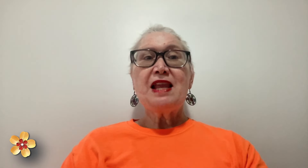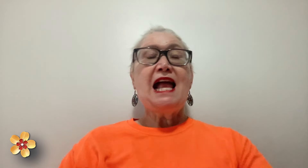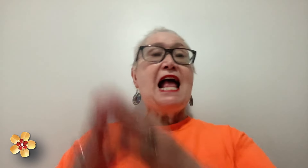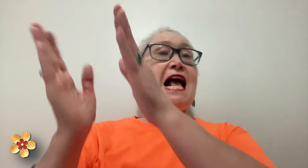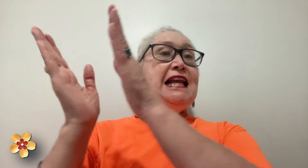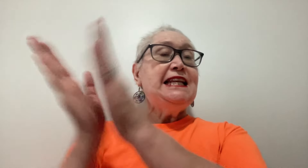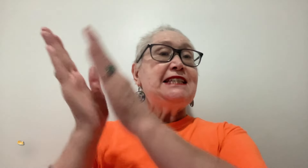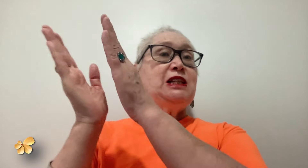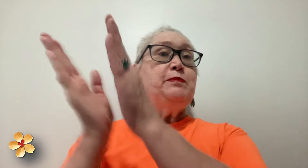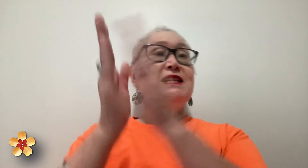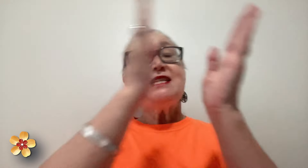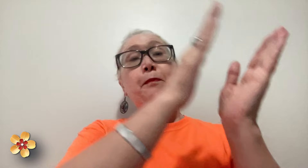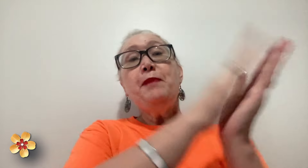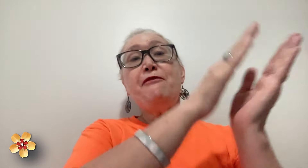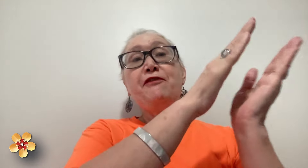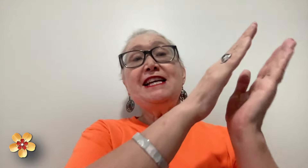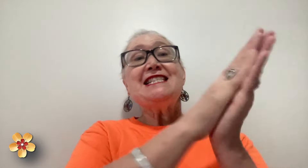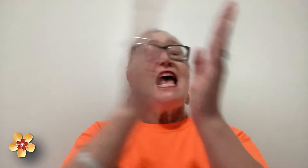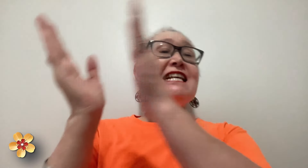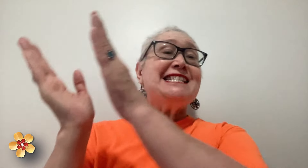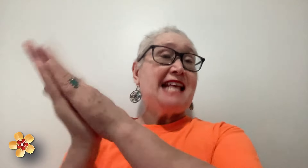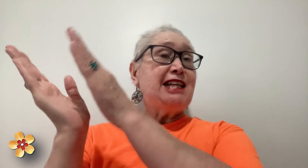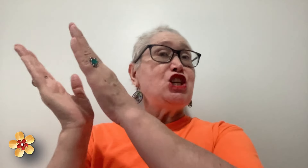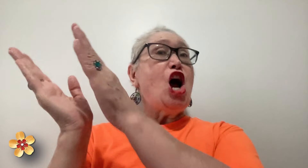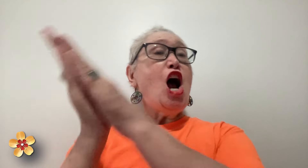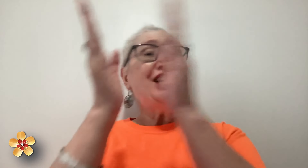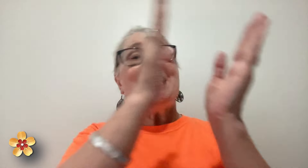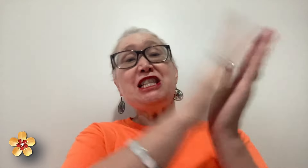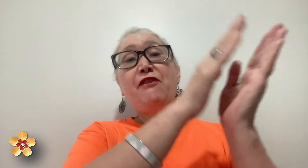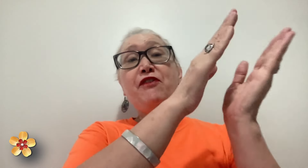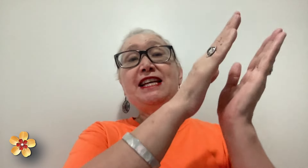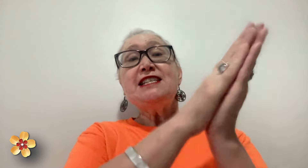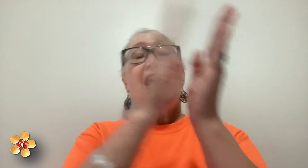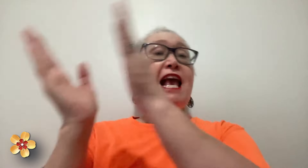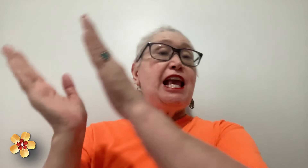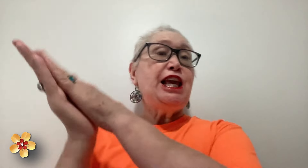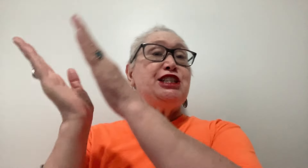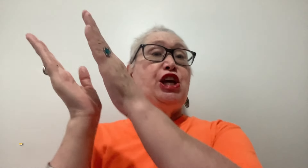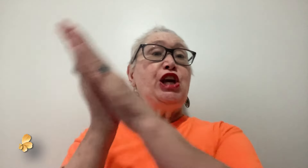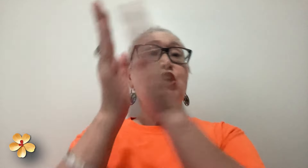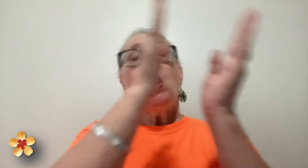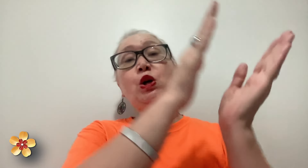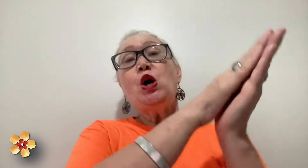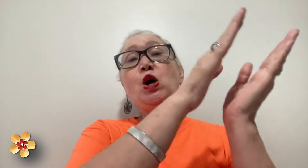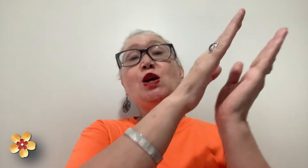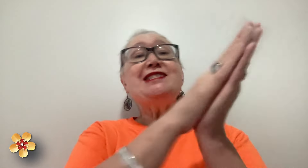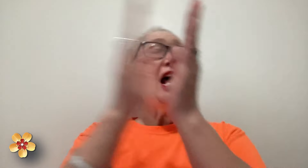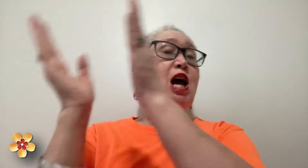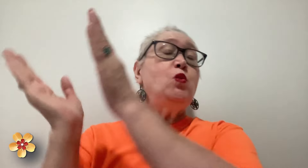Little Miss Muffet sat on a tuffet eating her curds and